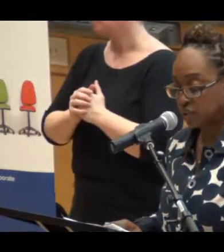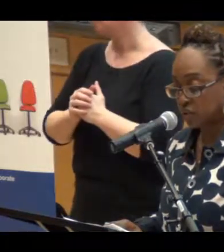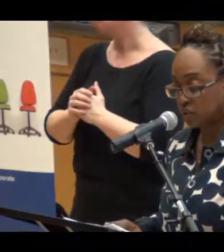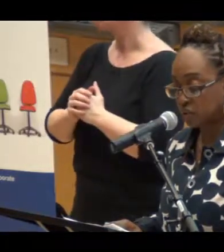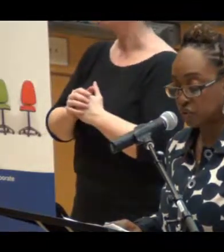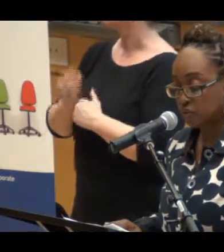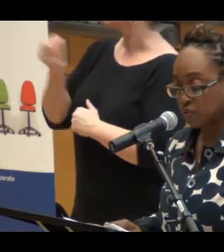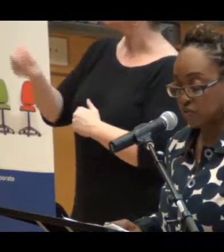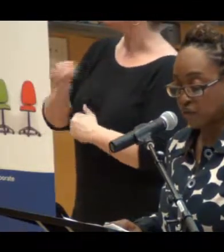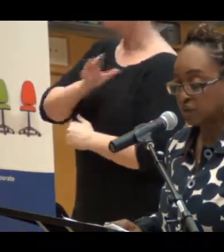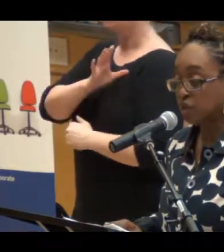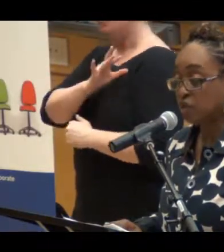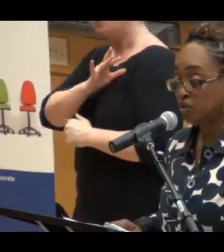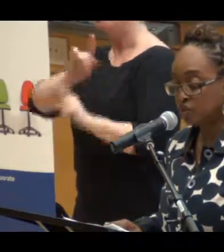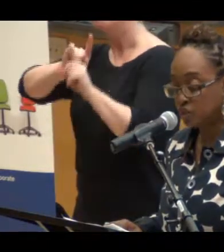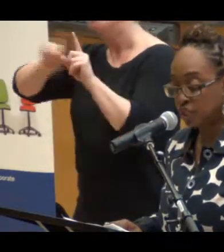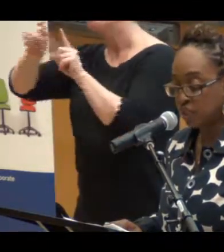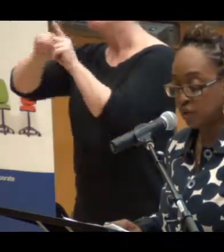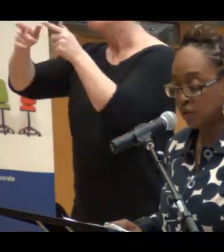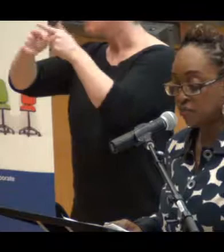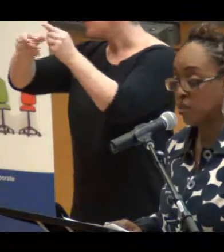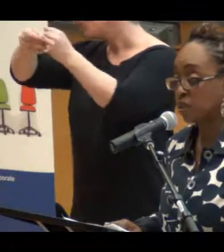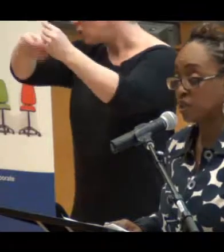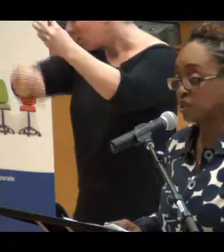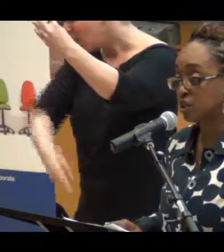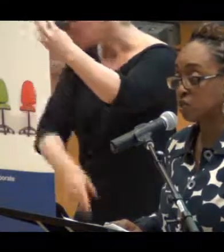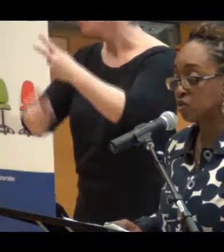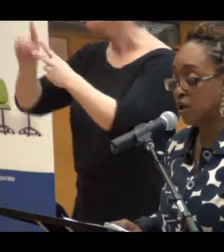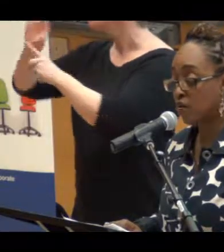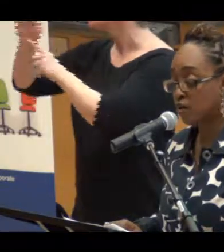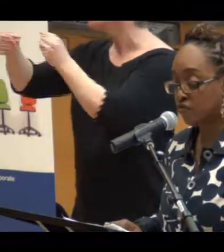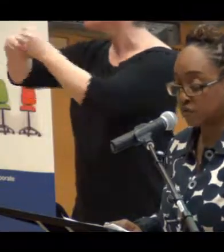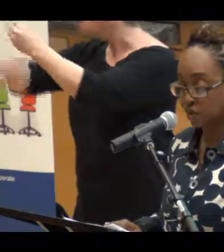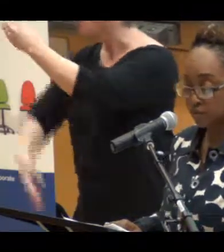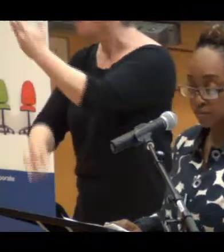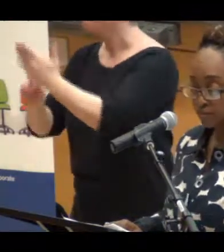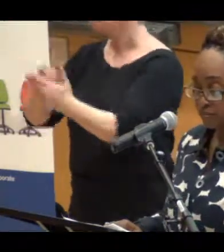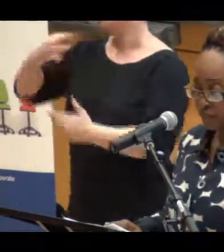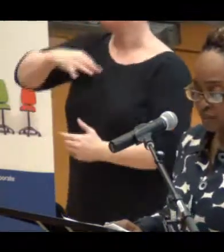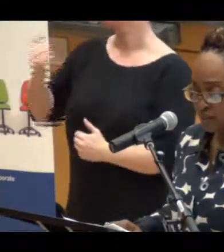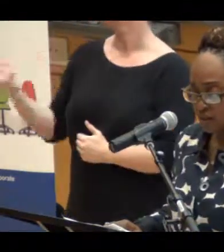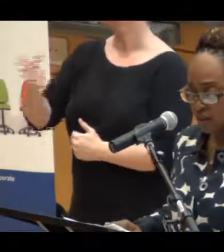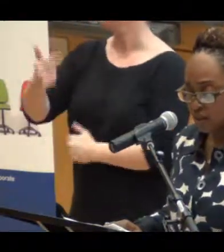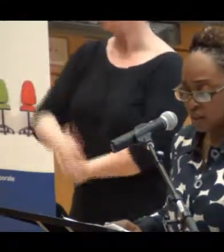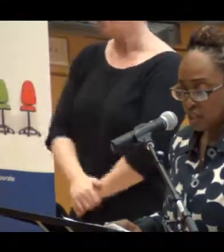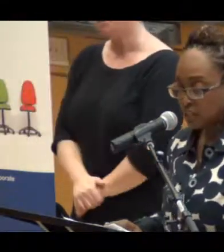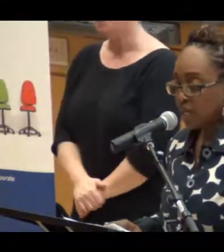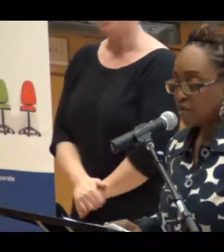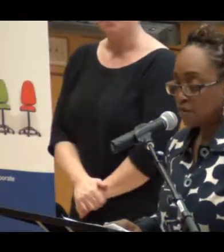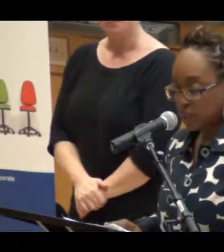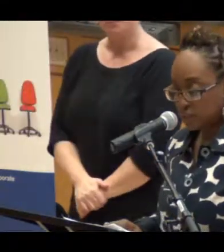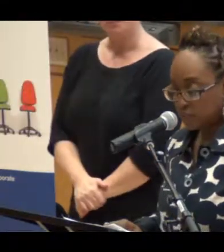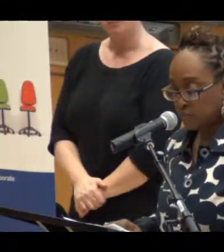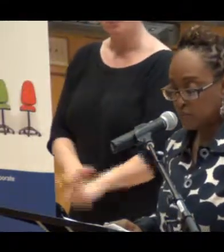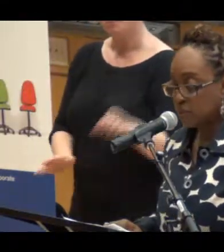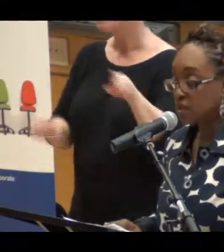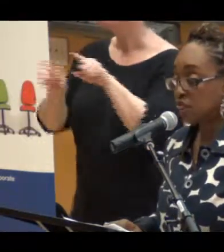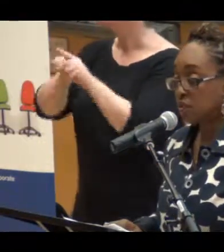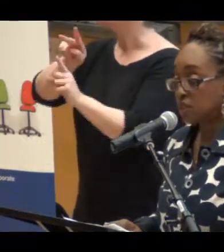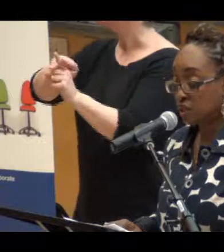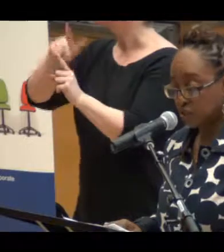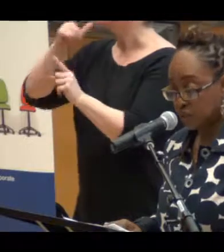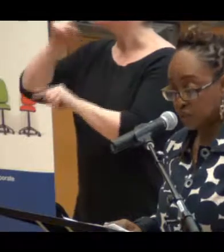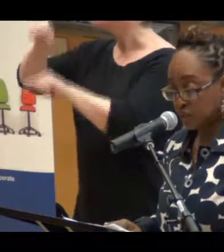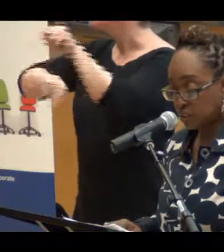languages and cultures provides a huge inherent bonus to our workforce. The same applies to people